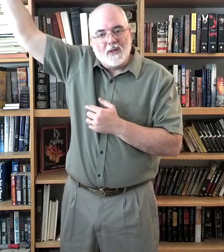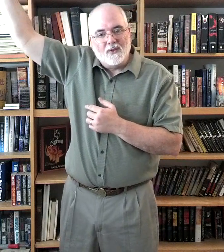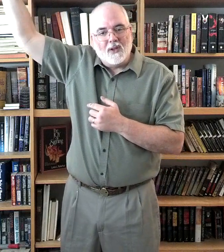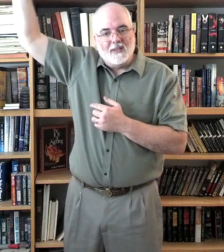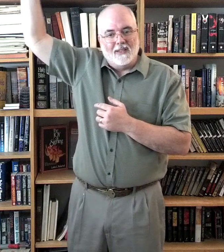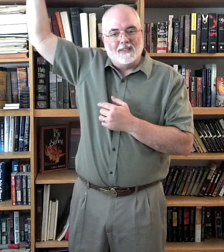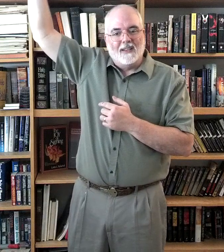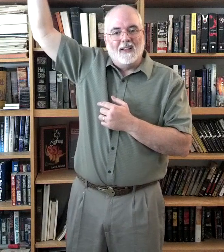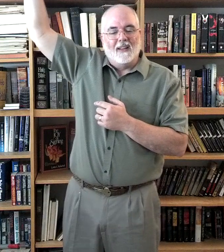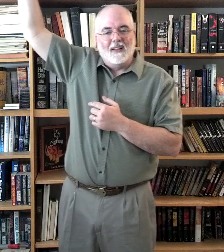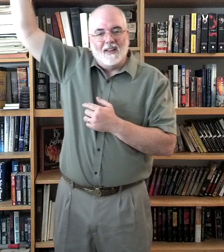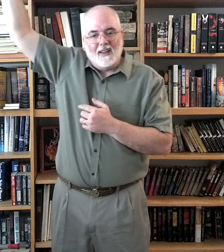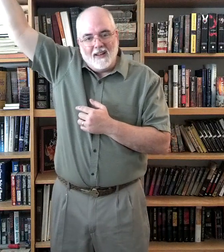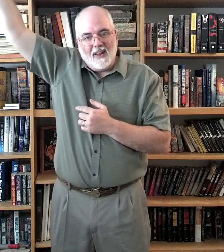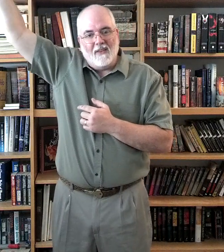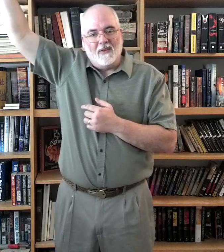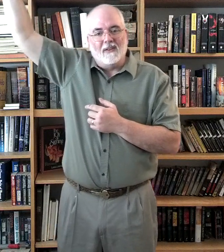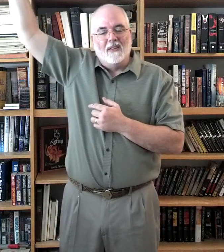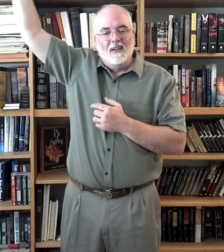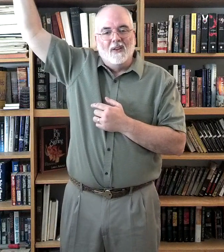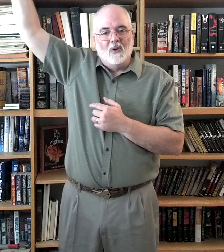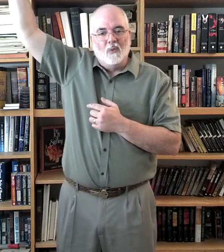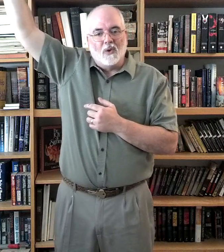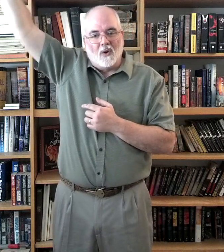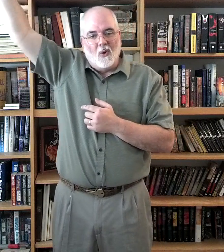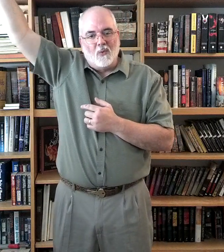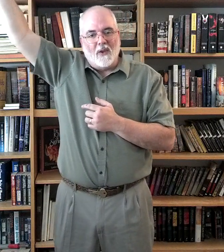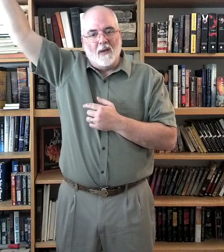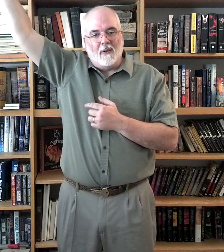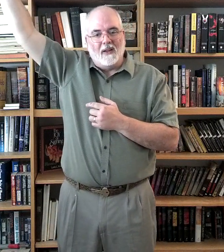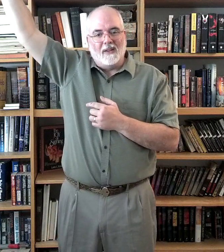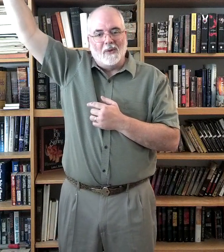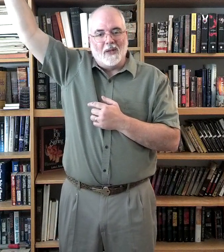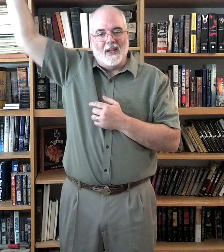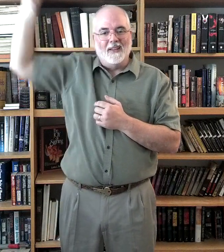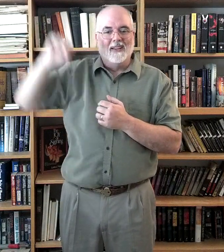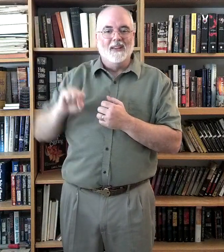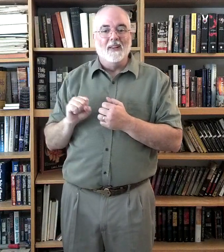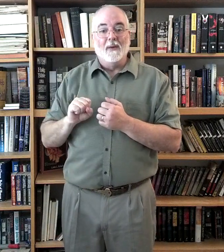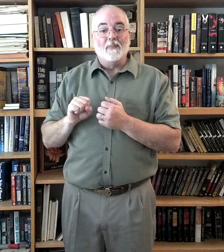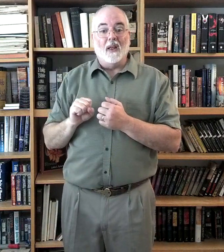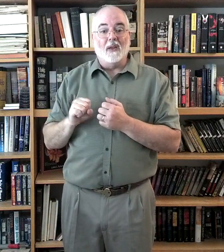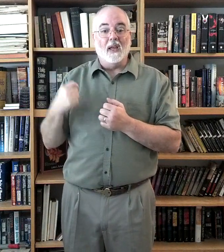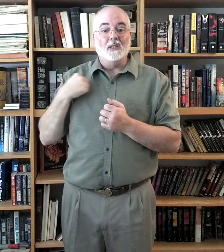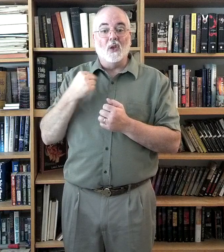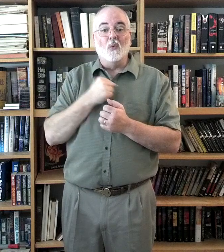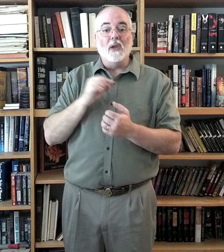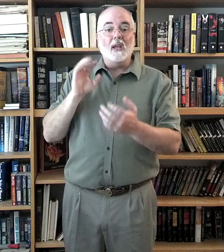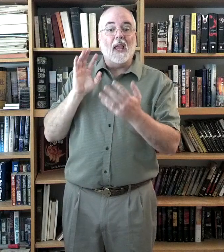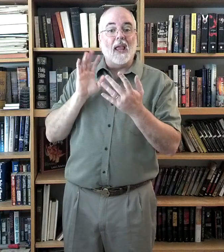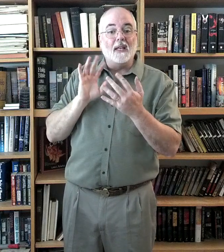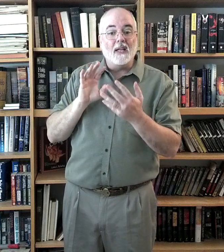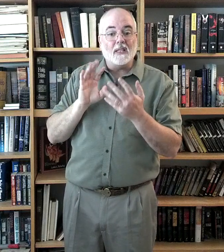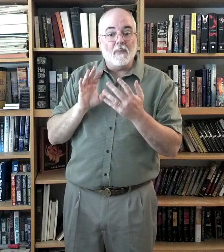Jesus. In heaven. With our whole family. Okay? Okay? So we anticipate